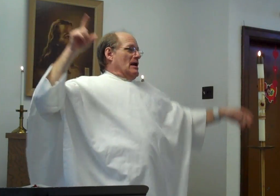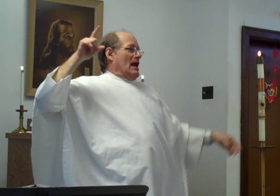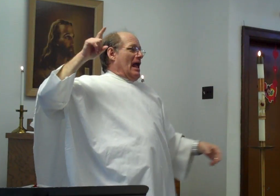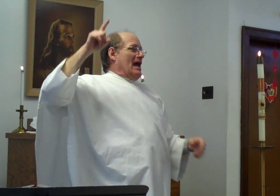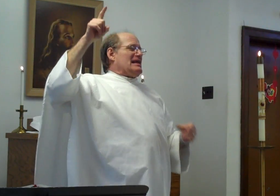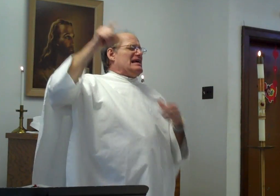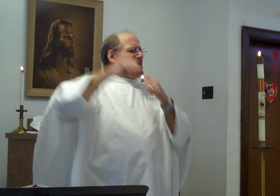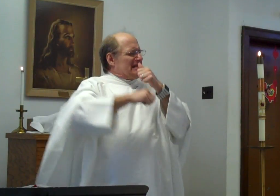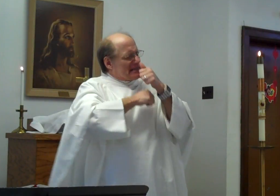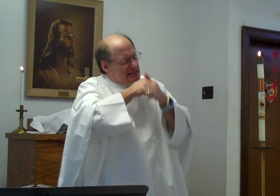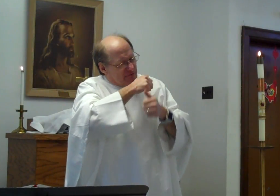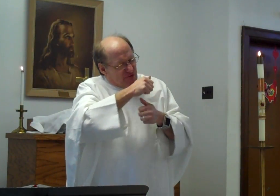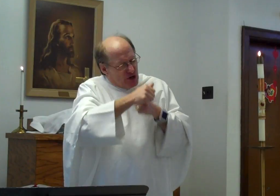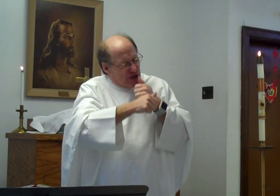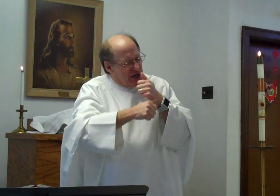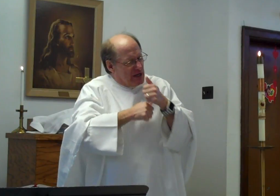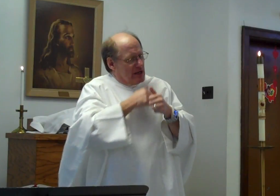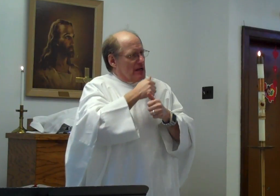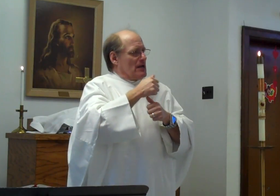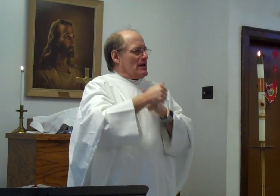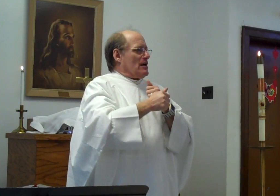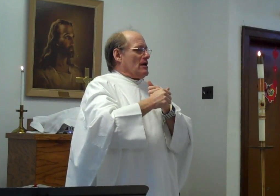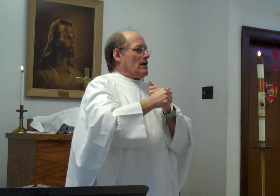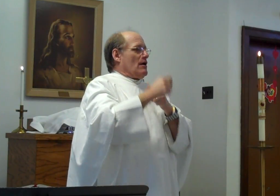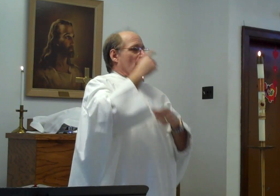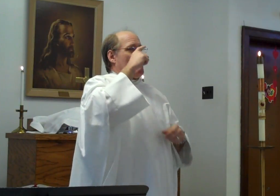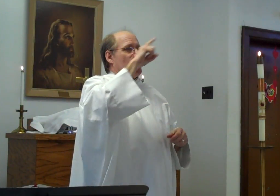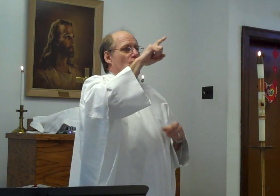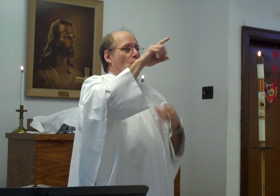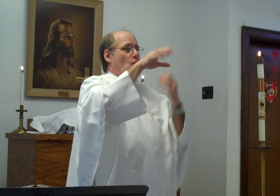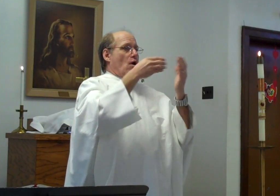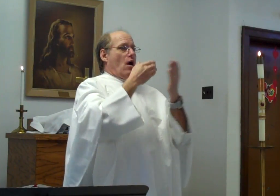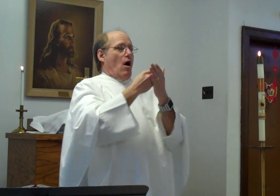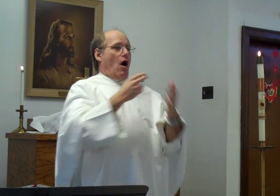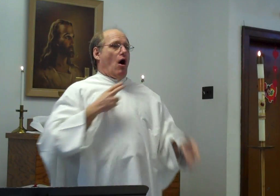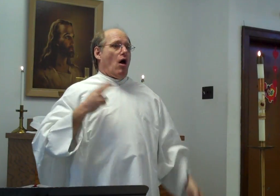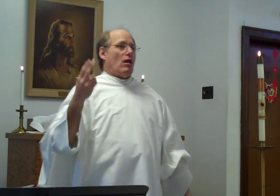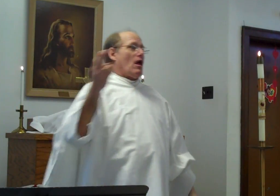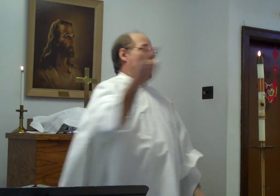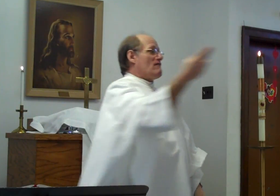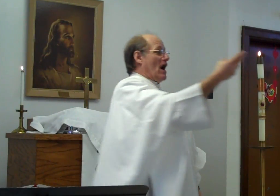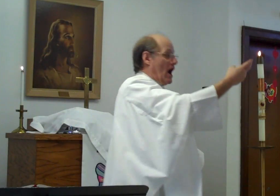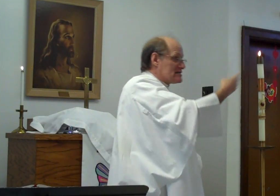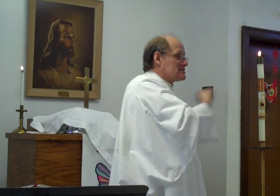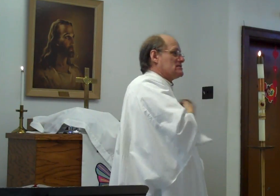And he. Suffered. For. All. Of us.